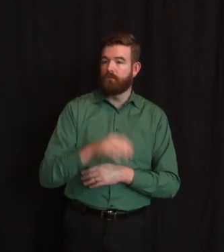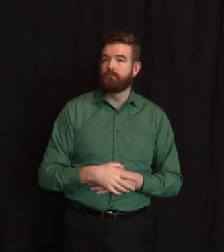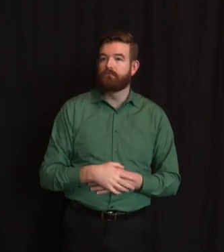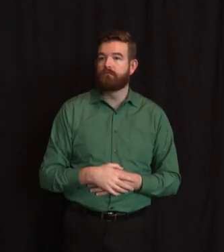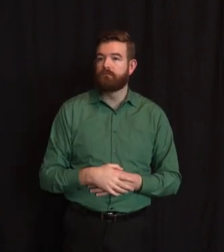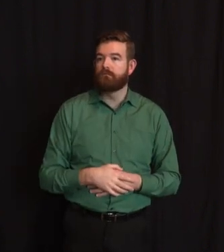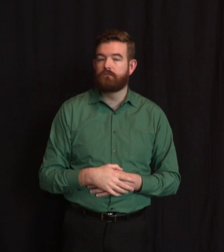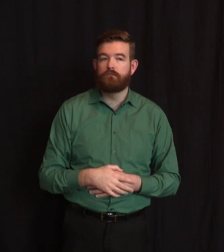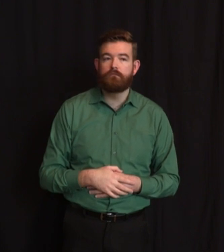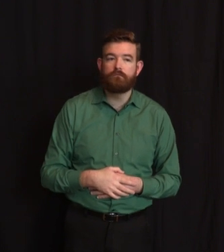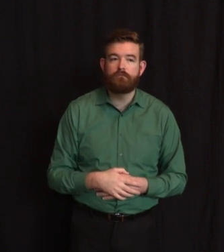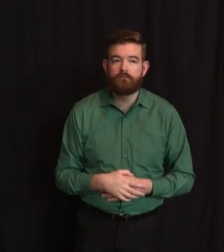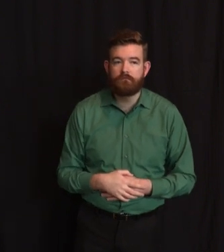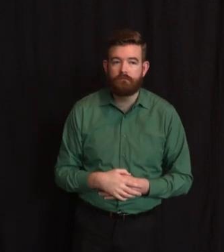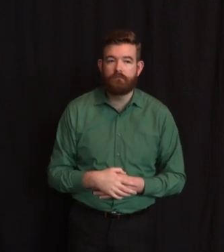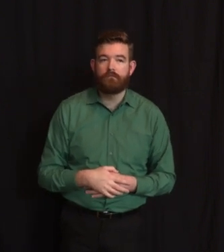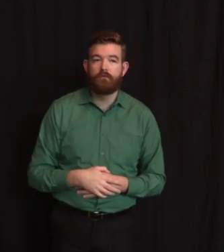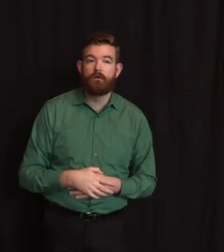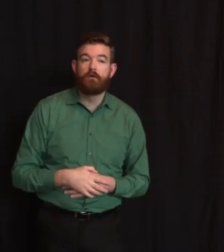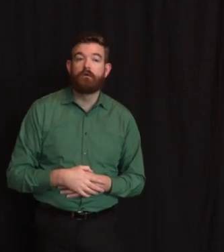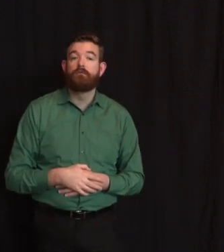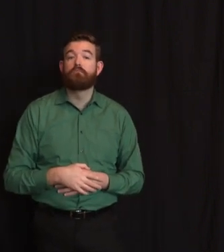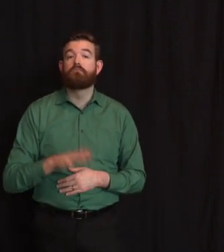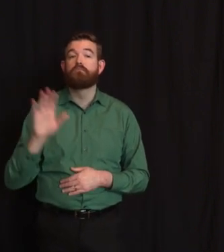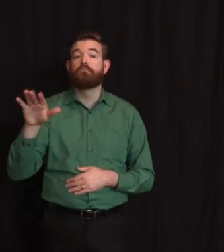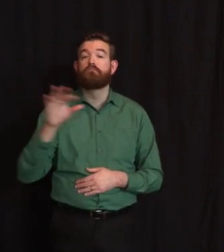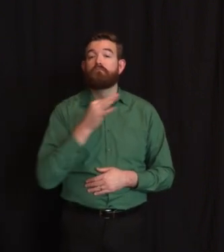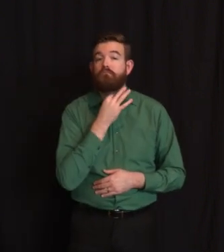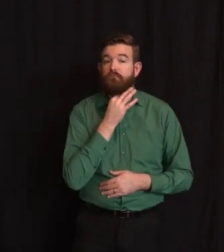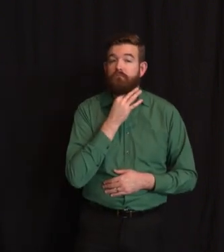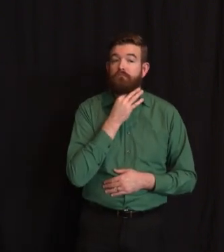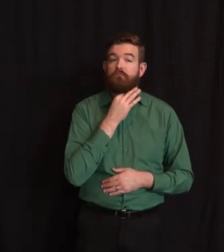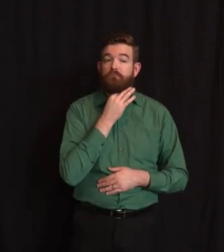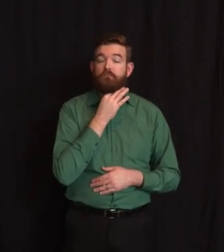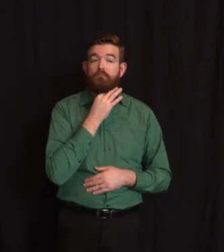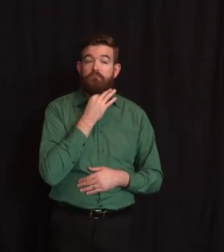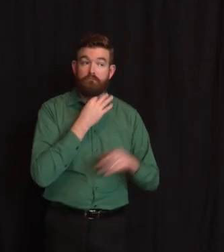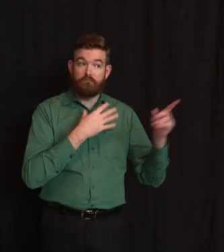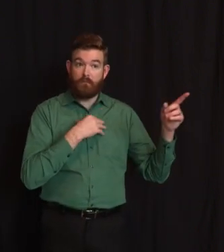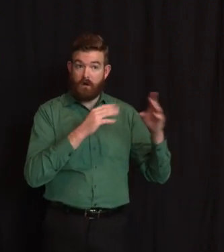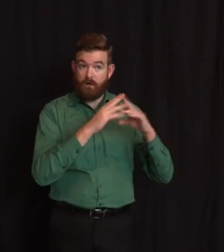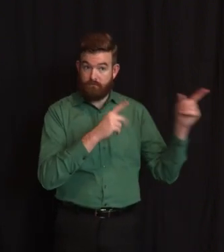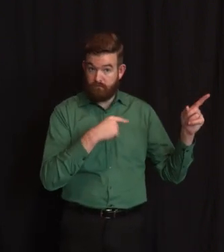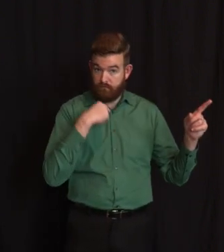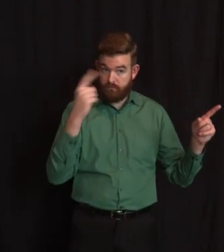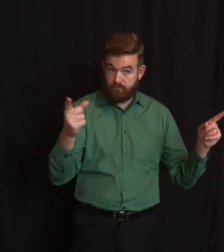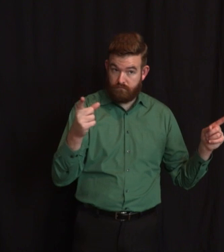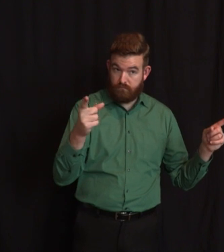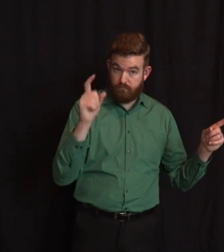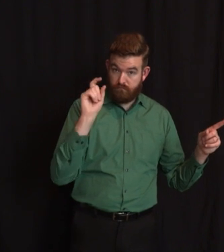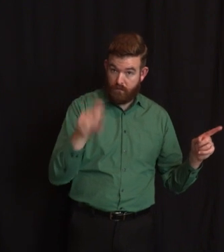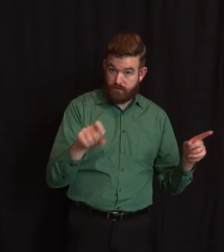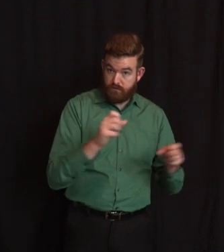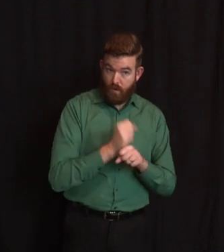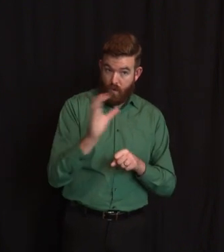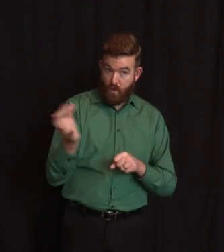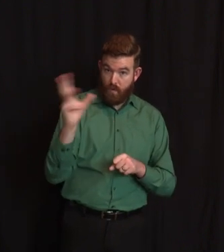own test kits? What did the White House say is their testing solution? And were you promised